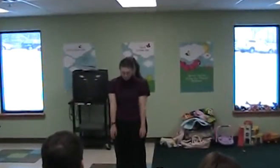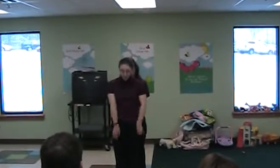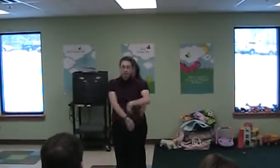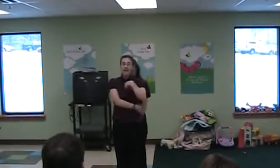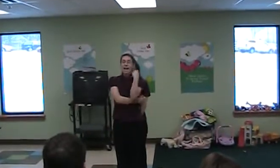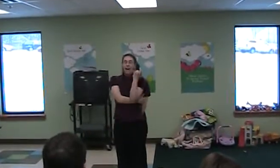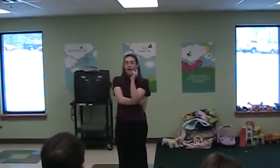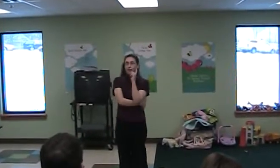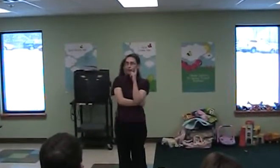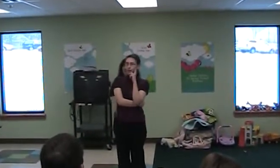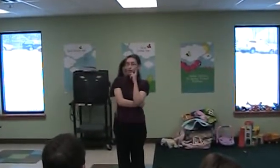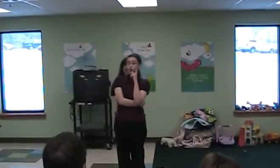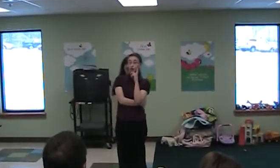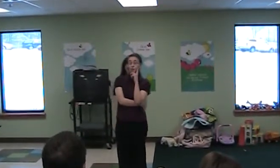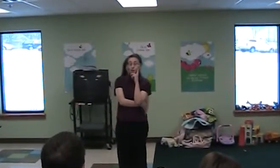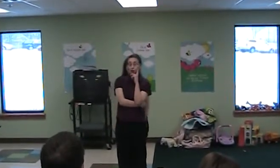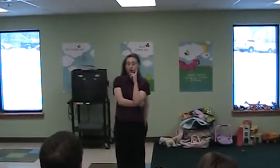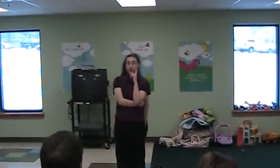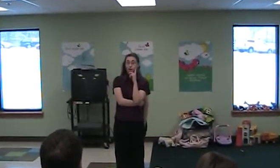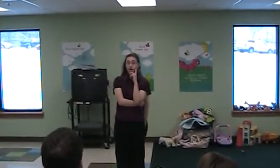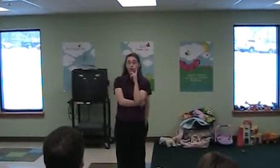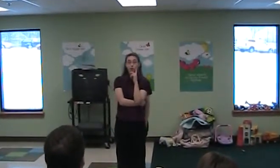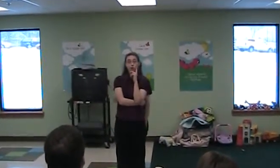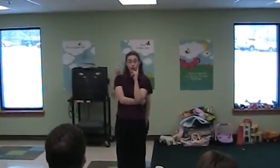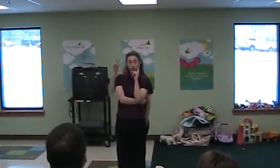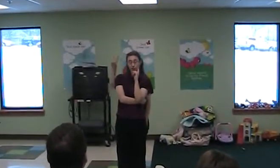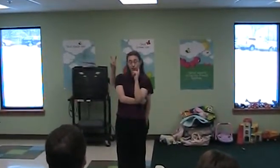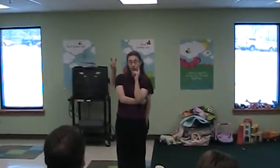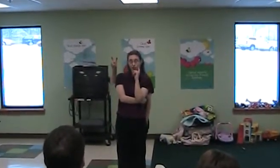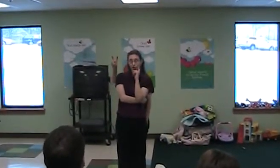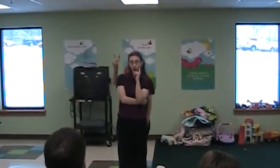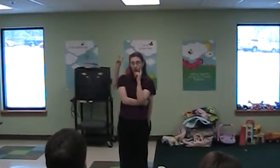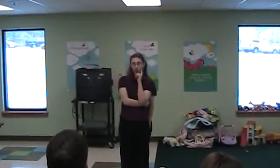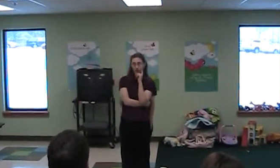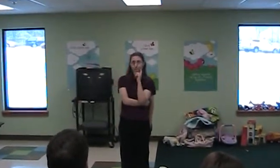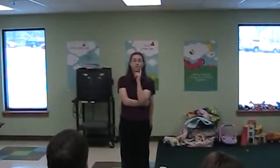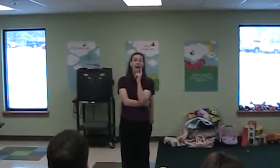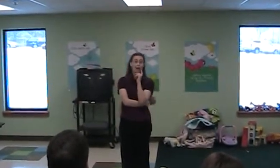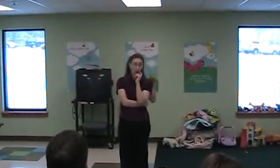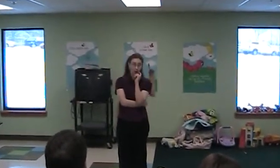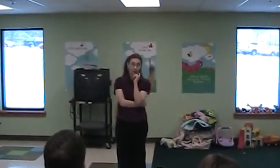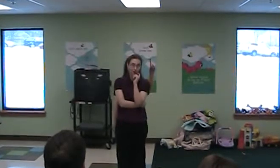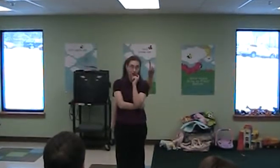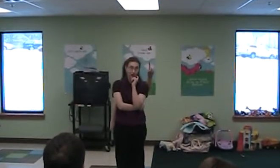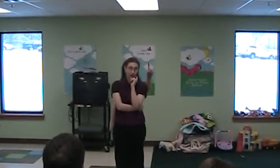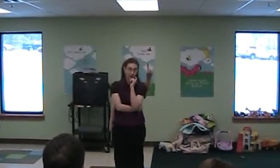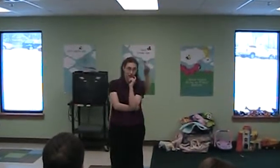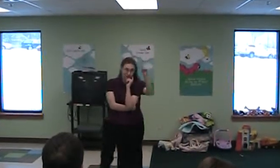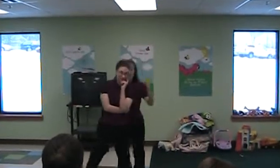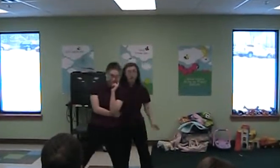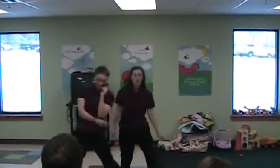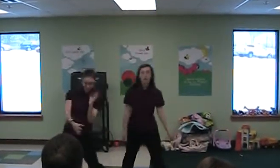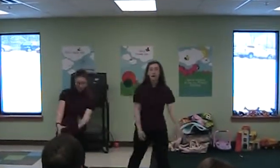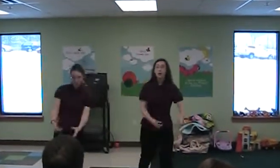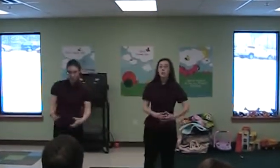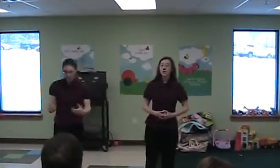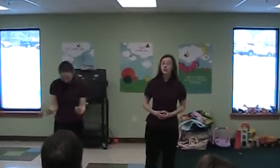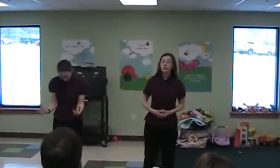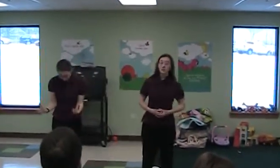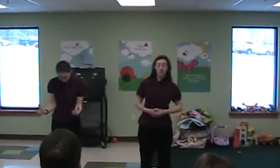In the cathedral of Luan, the priest showed us two of St. Paul's fingers and one of St. Peter's. A bone of Judas